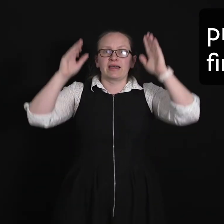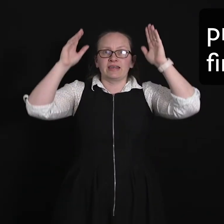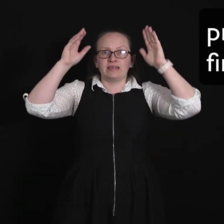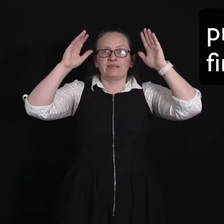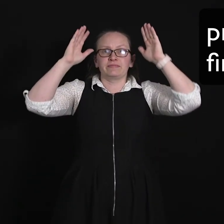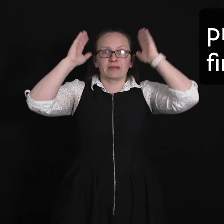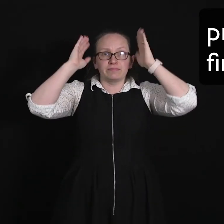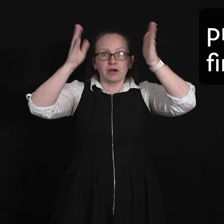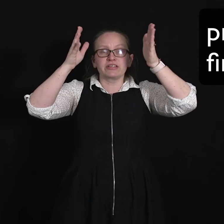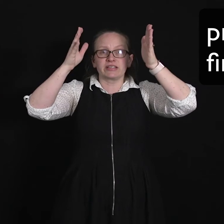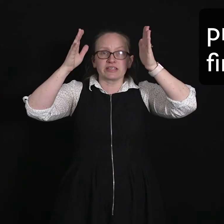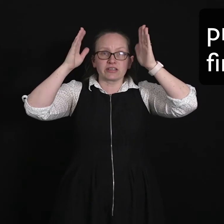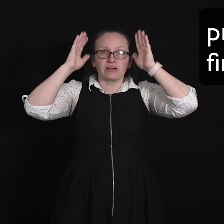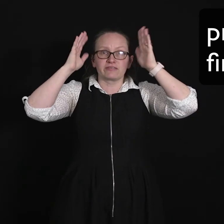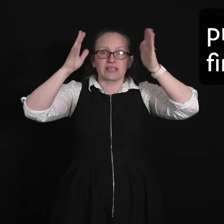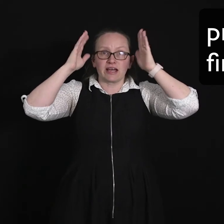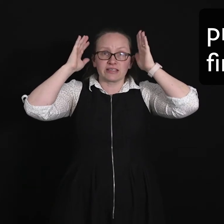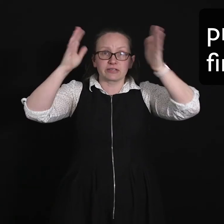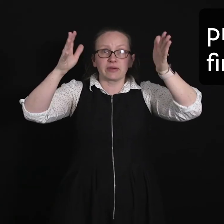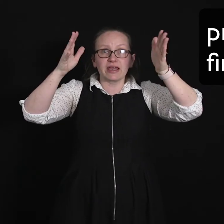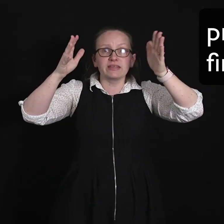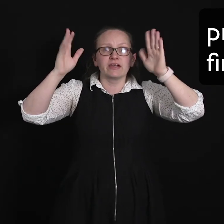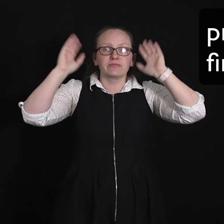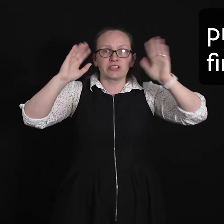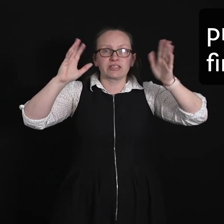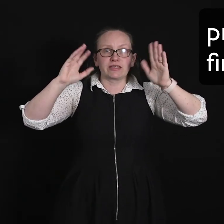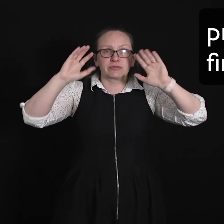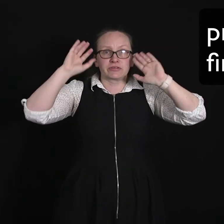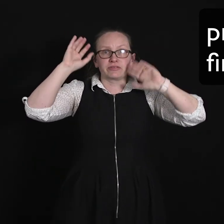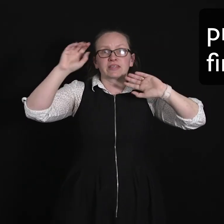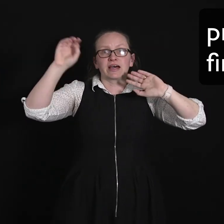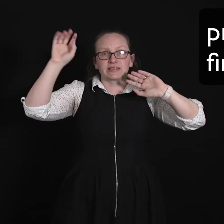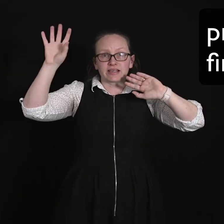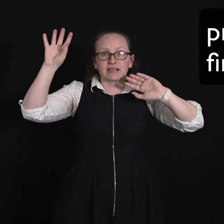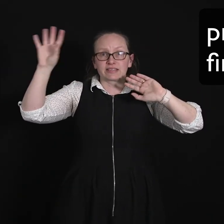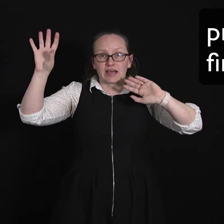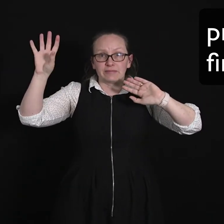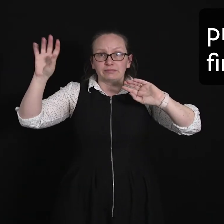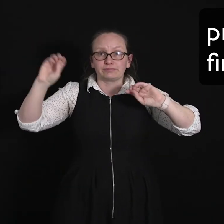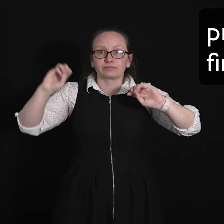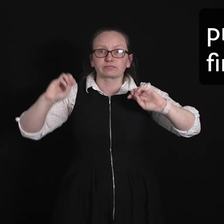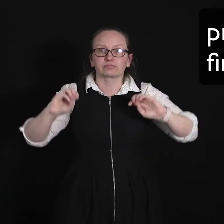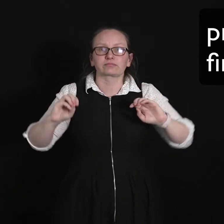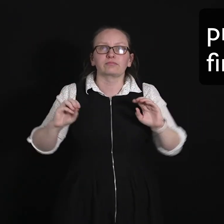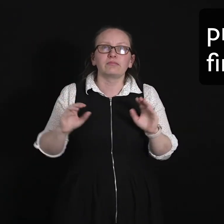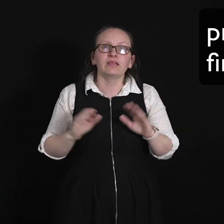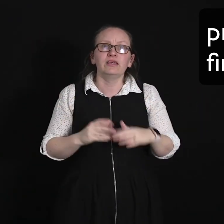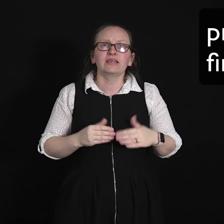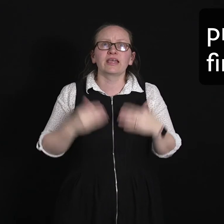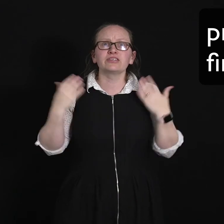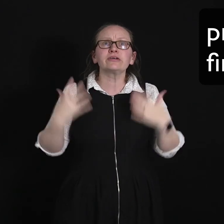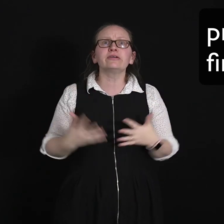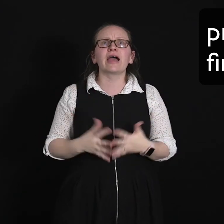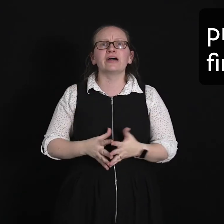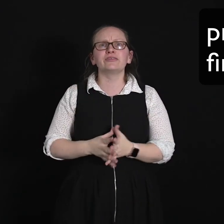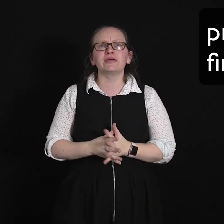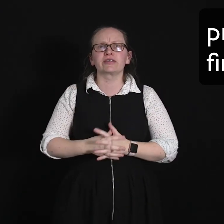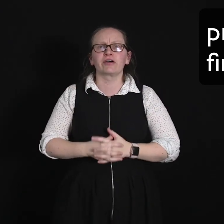modulus of Psi squared which is equal to Psi star Psi. Okay so how do we go